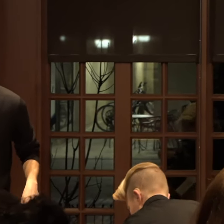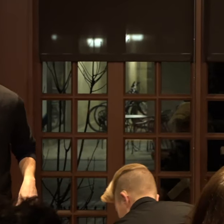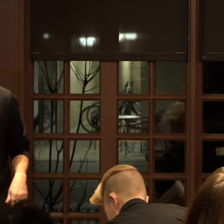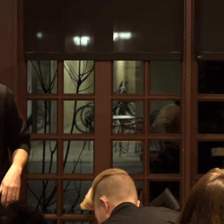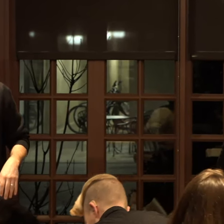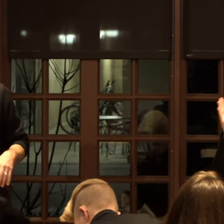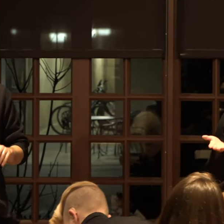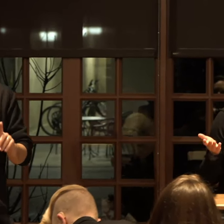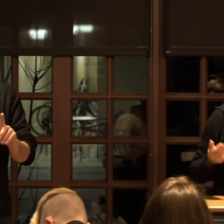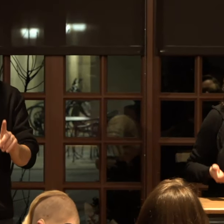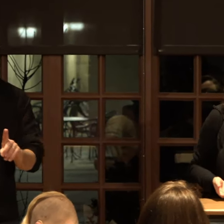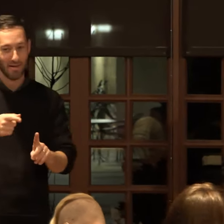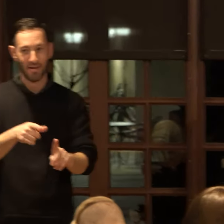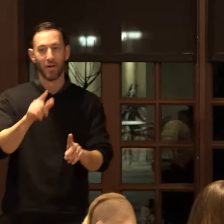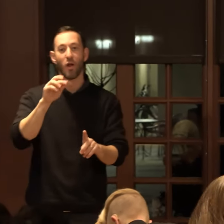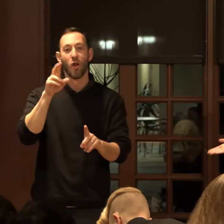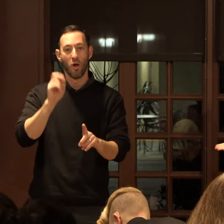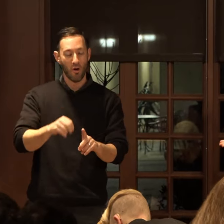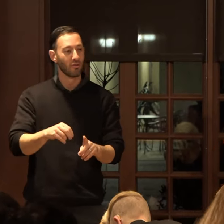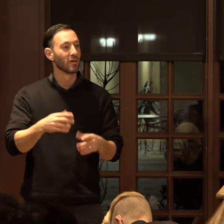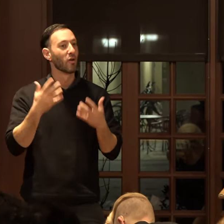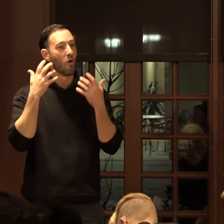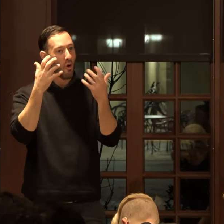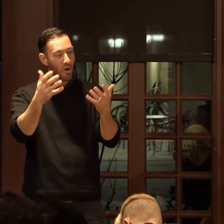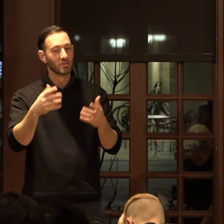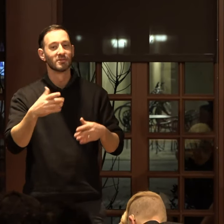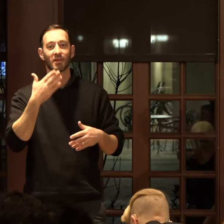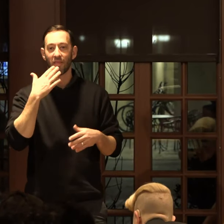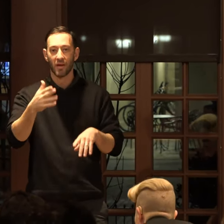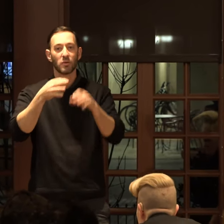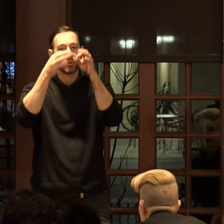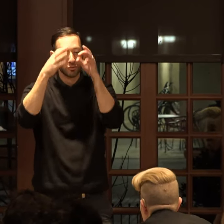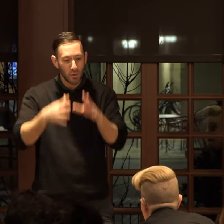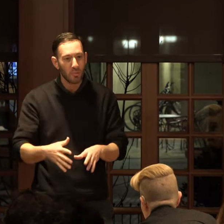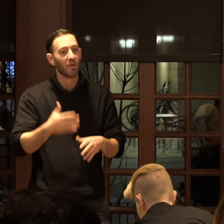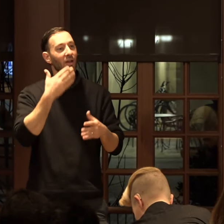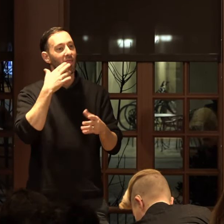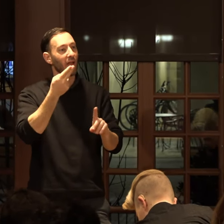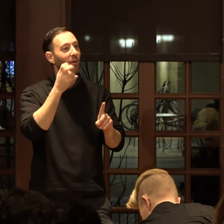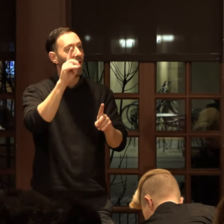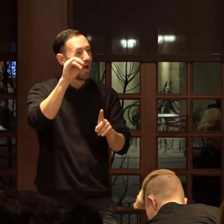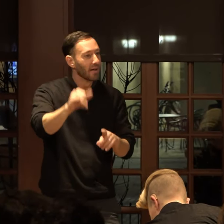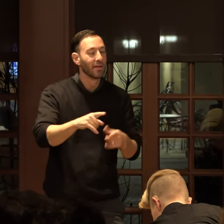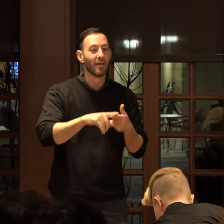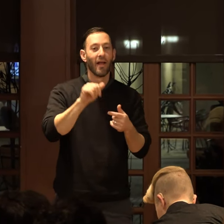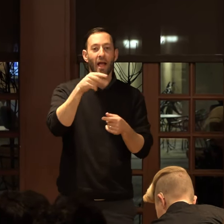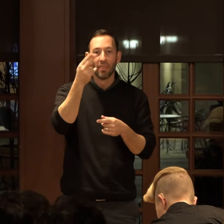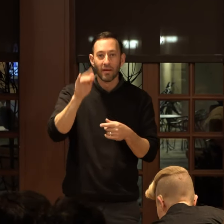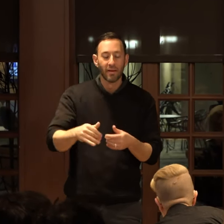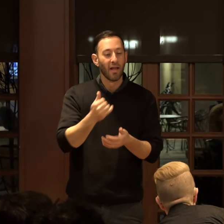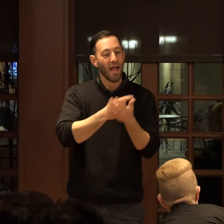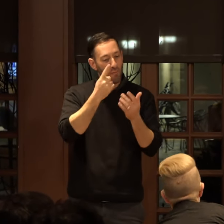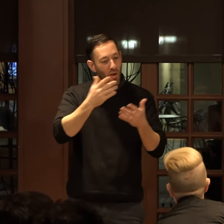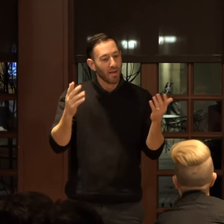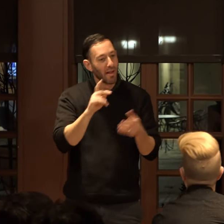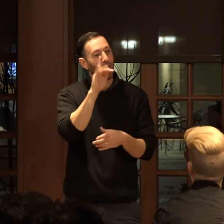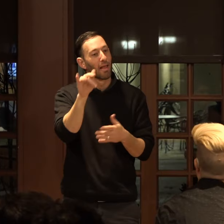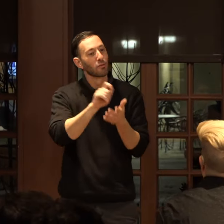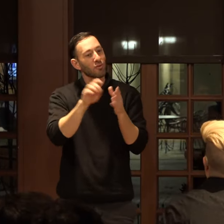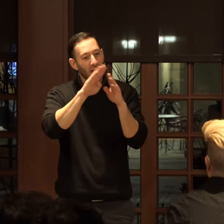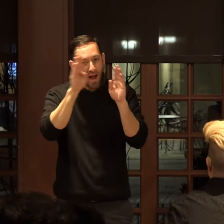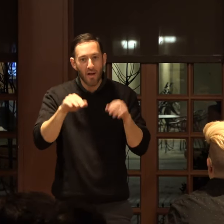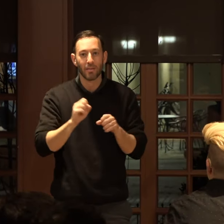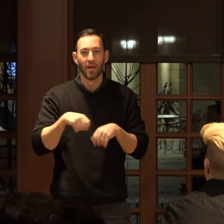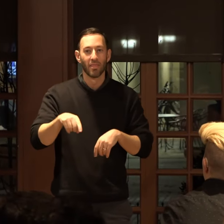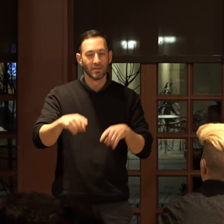Lauren. Thank you, audience, for your questions. Thank you to our interpreters. Thank you, Heidi, Anthony, everyone at Kelly Writer's House that makes this